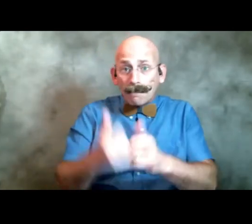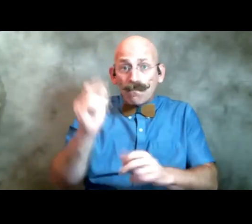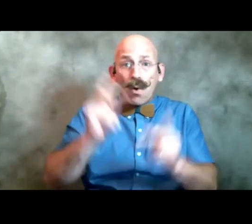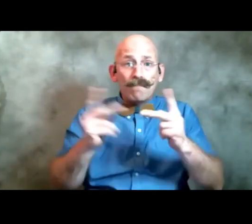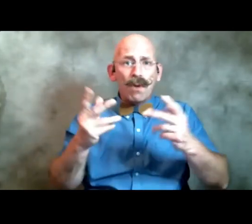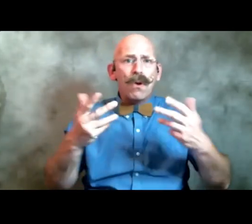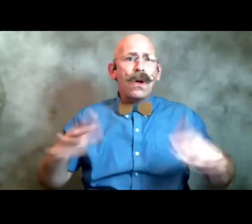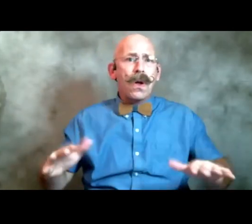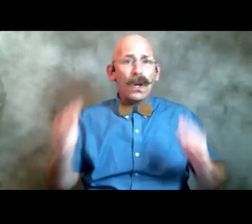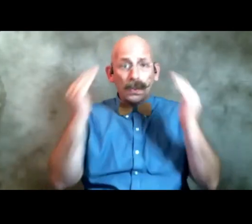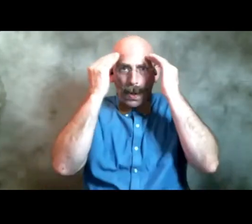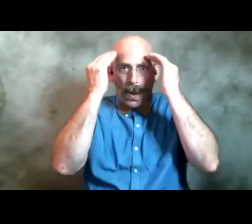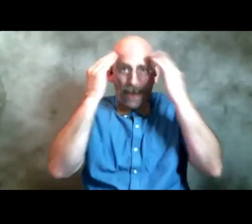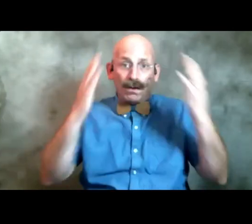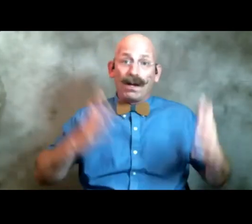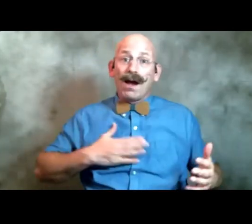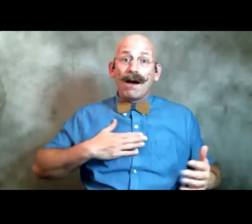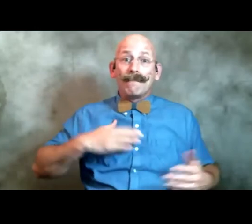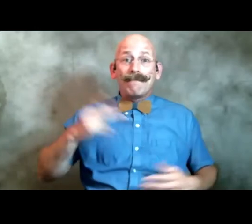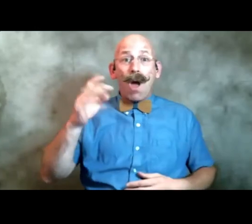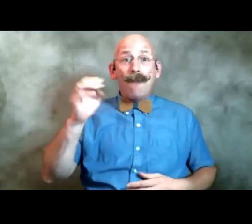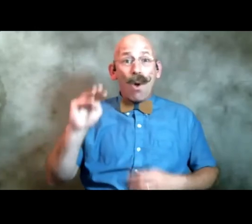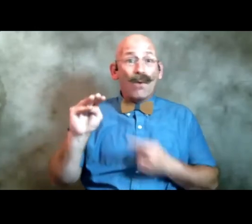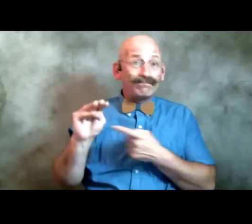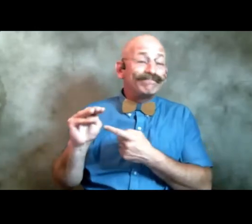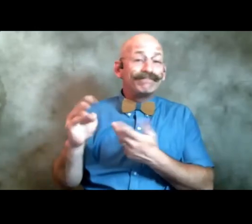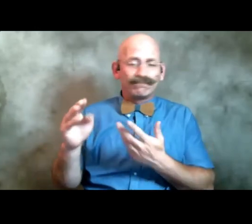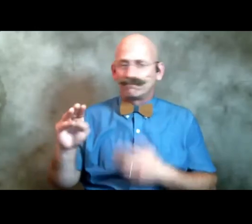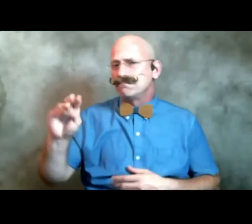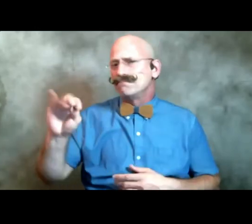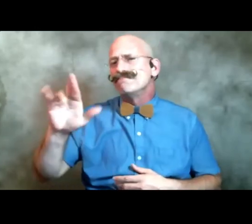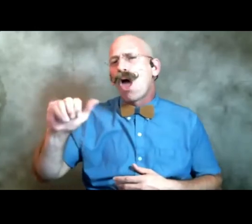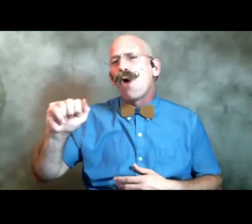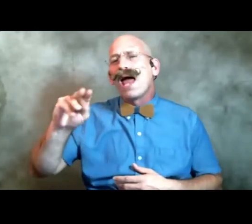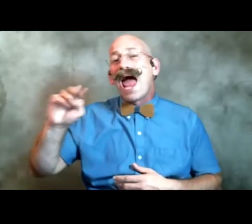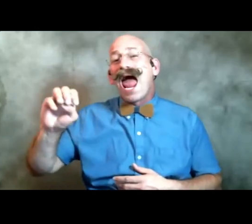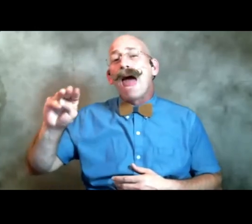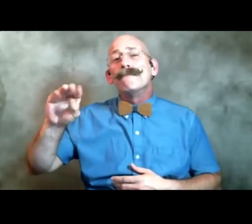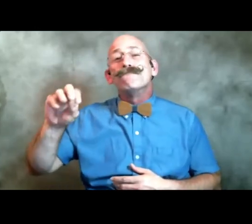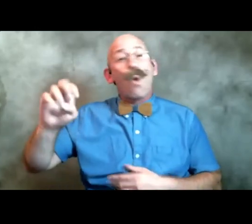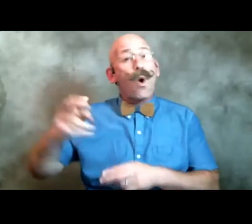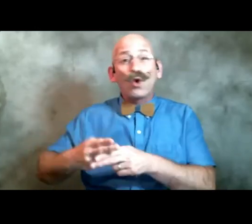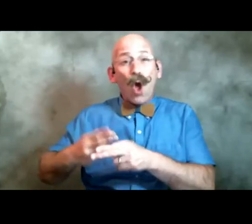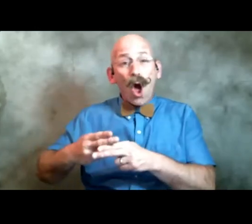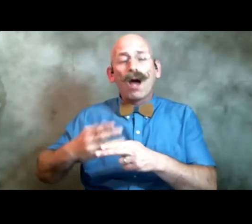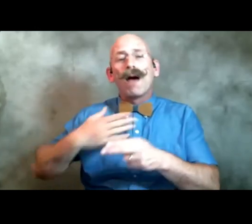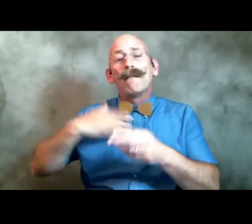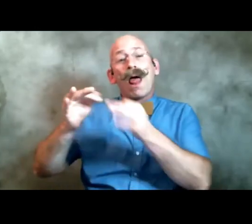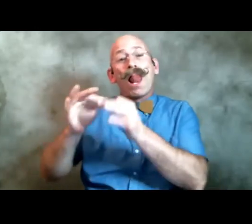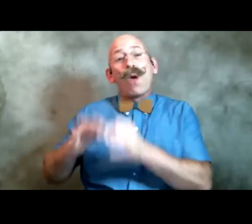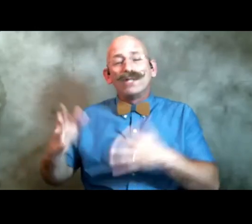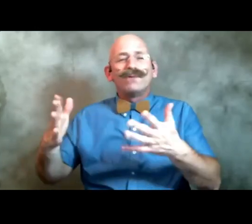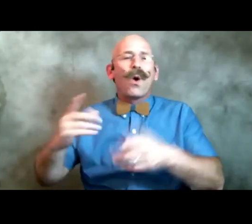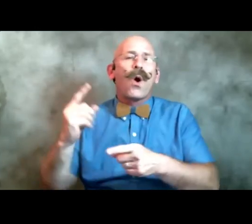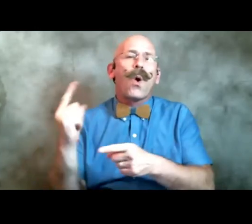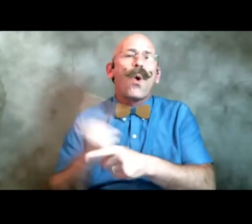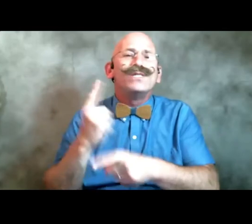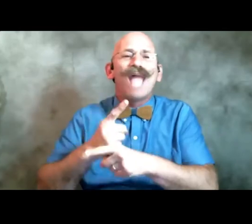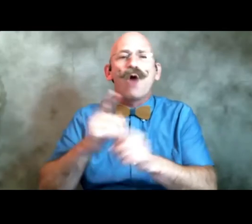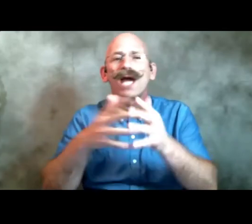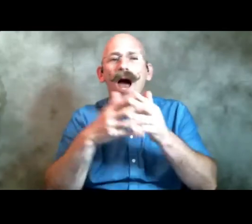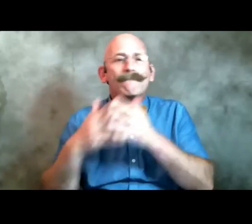fact that my poems are in what Marianne Moore called ordinary American that cats and dogs can understand